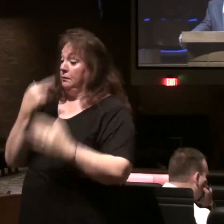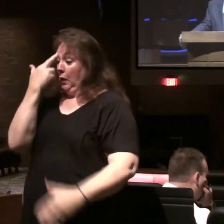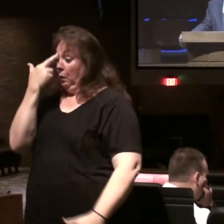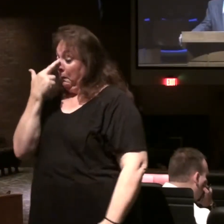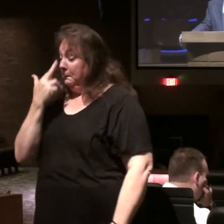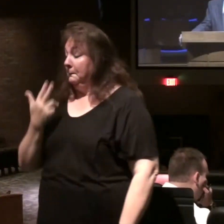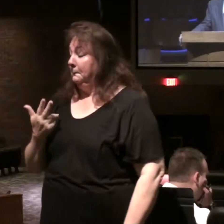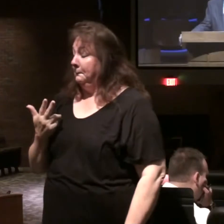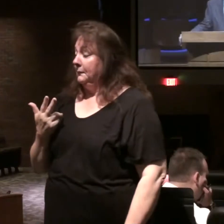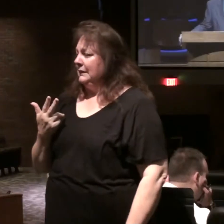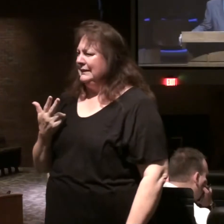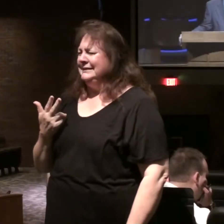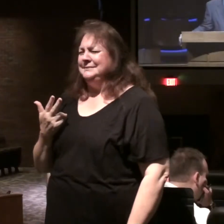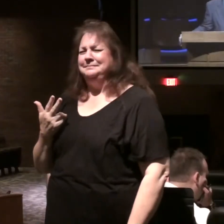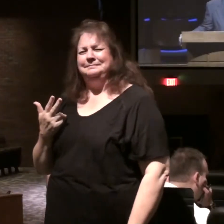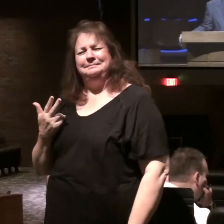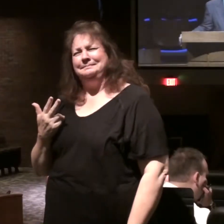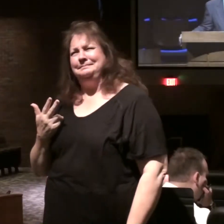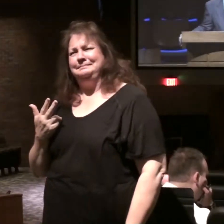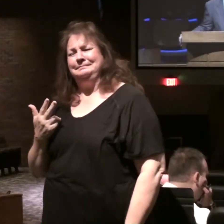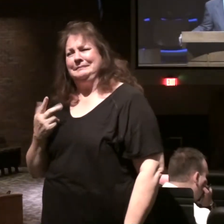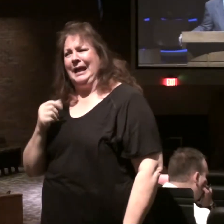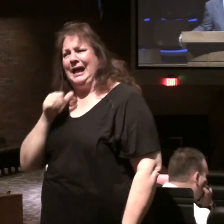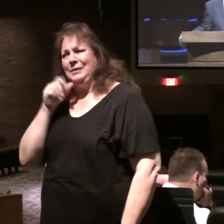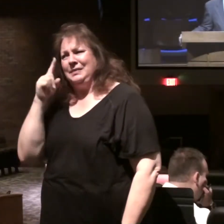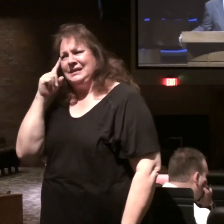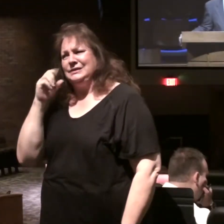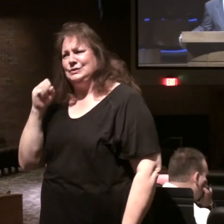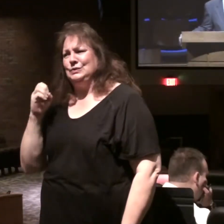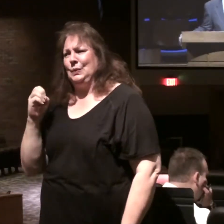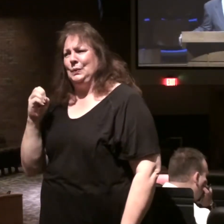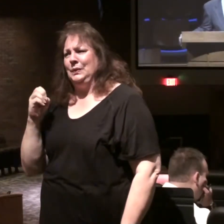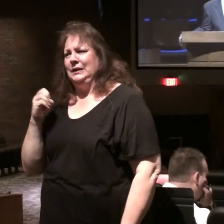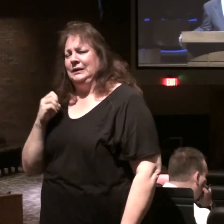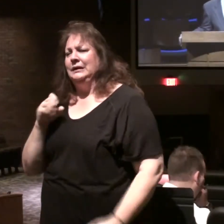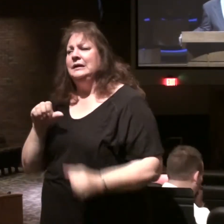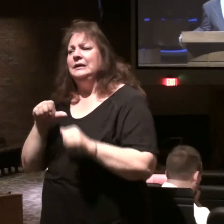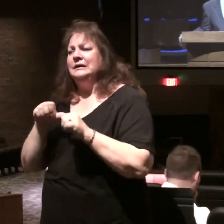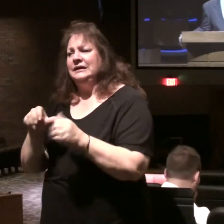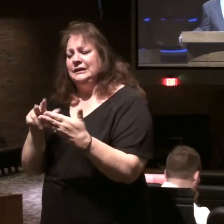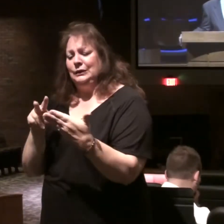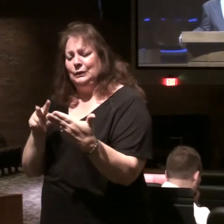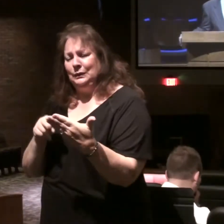Rome I don't think so we have to keep reading